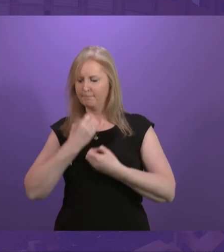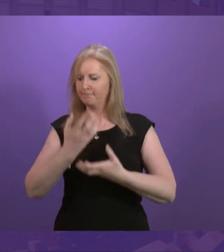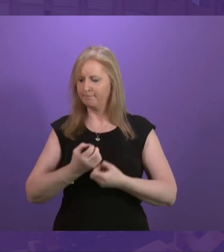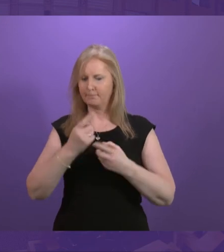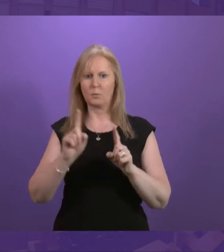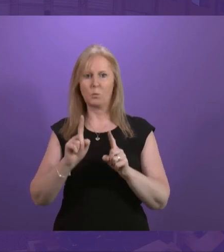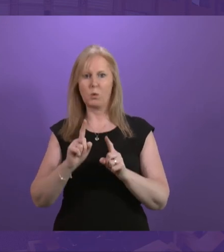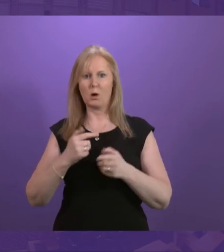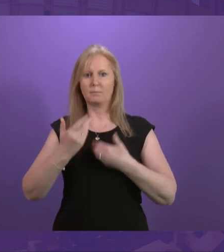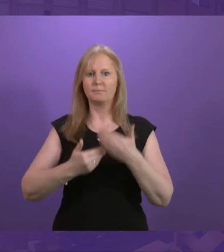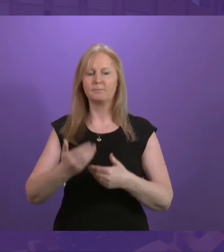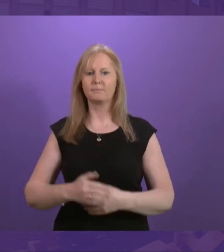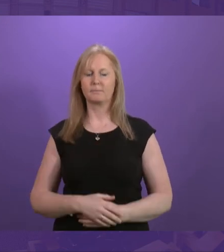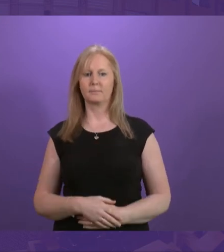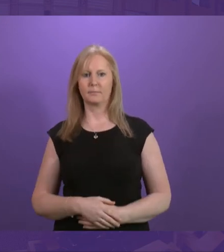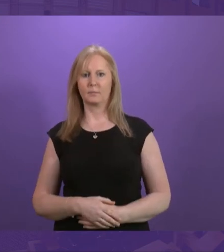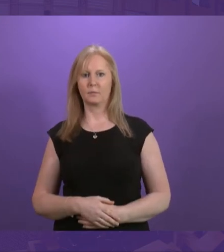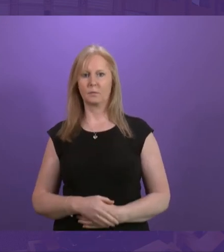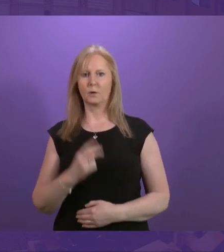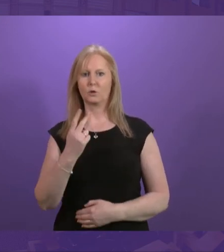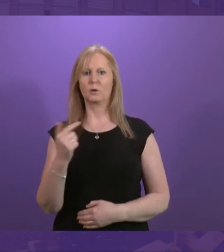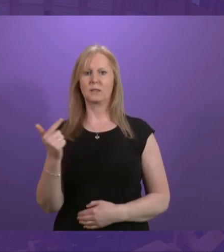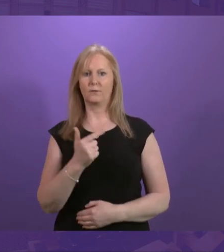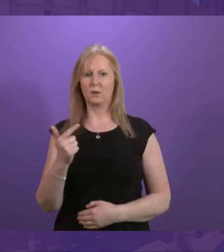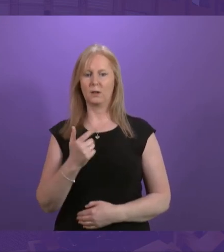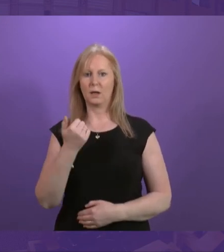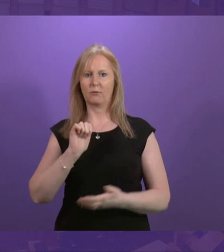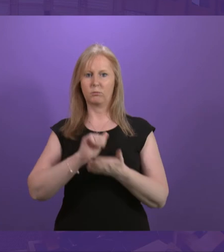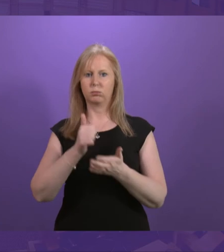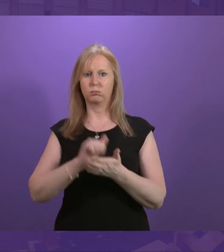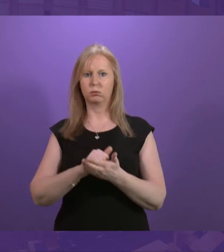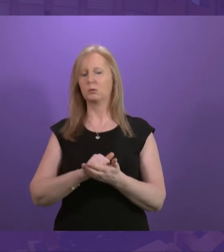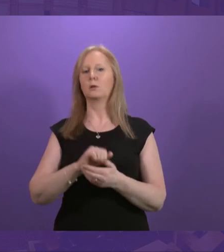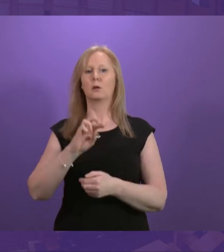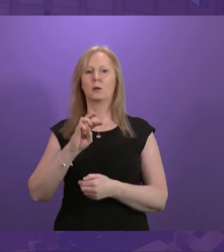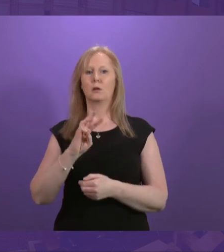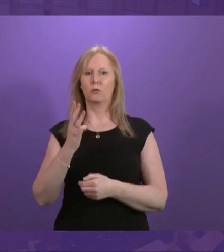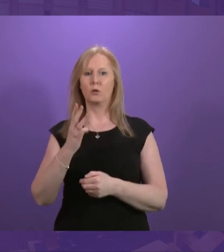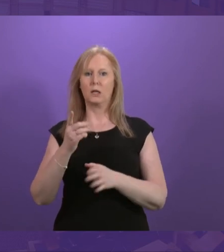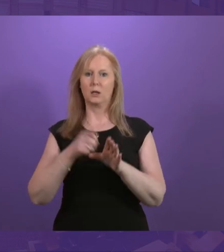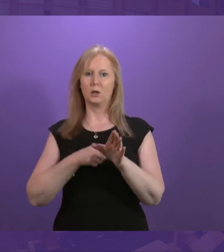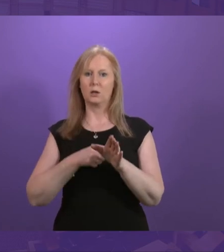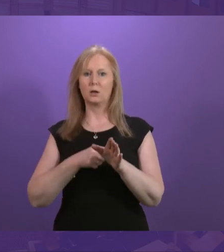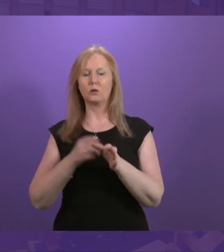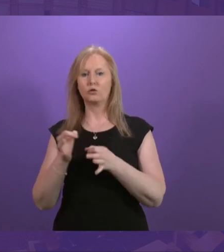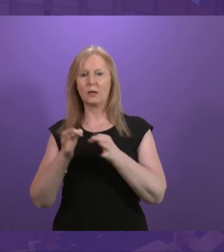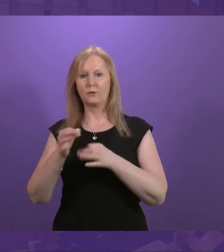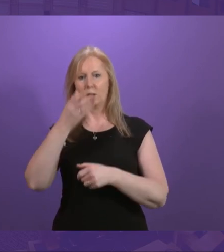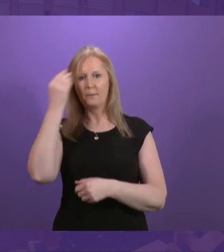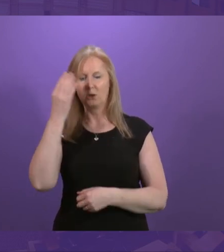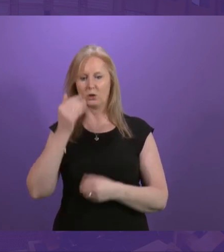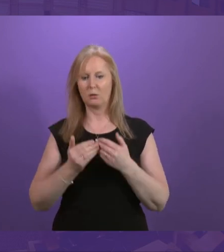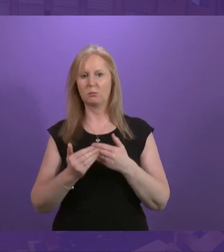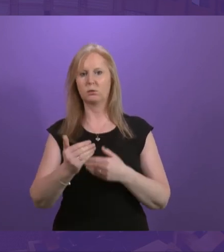actually going on. In 2017 we published our third three-year national dementia strategy and this includes